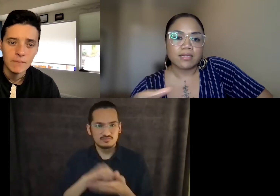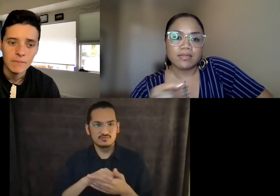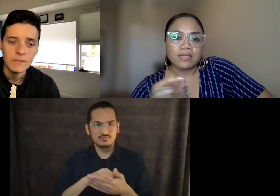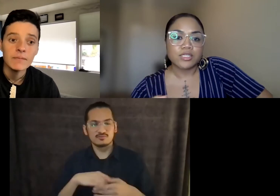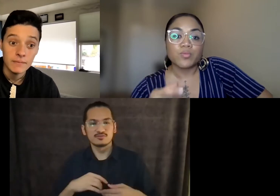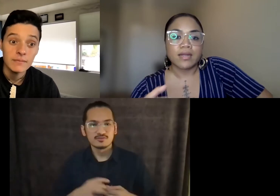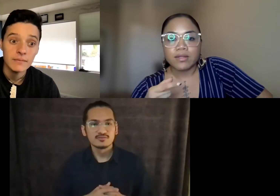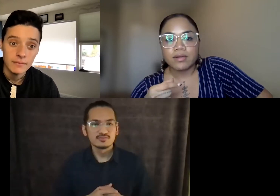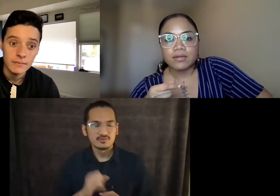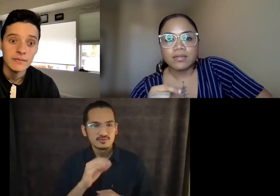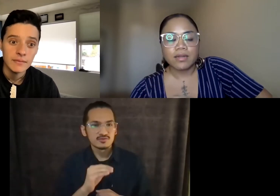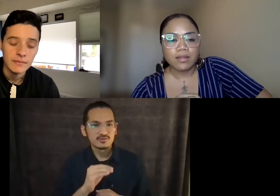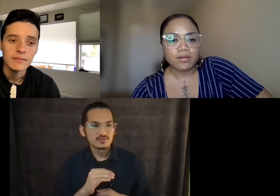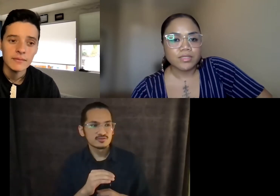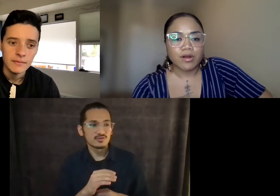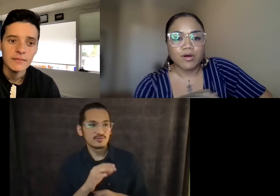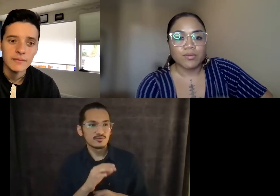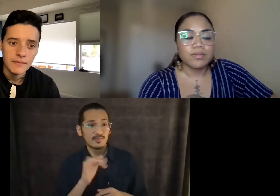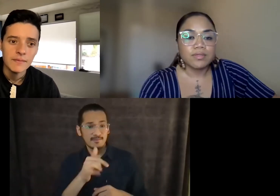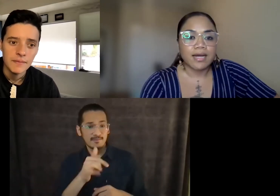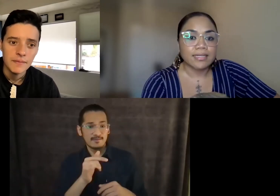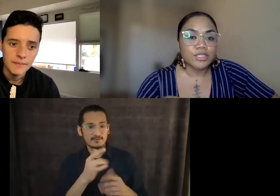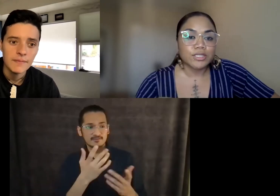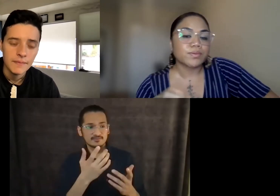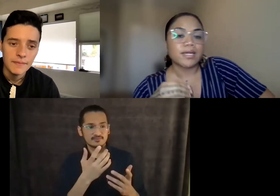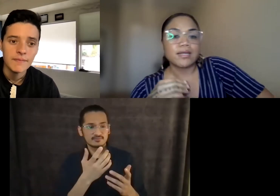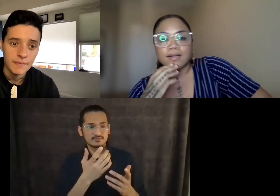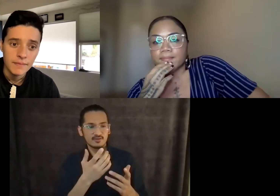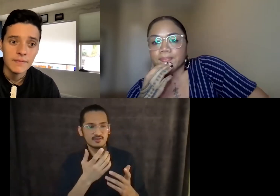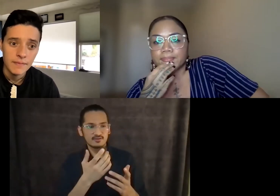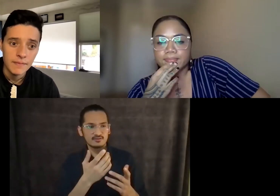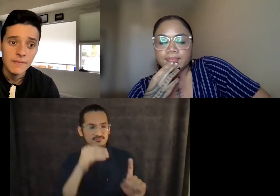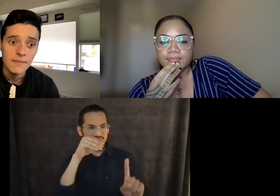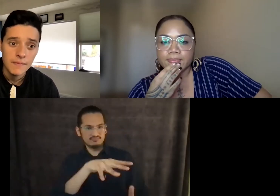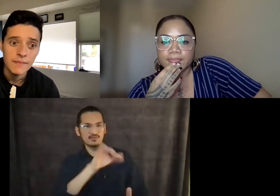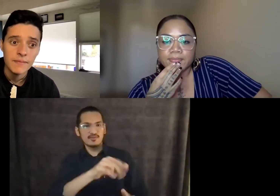even relate to one another, let alone to our own island nations. Right.